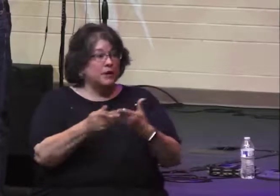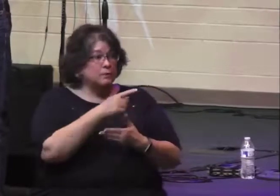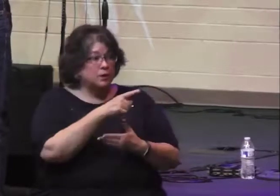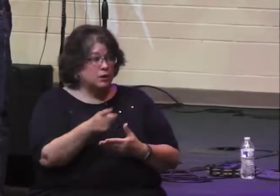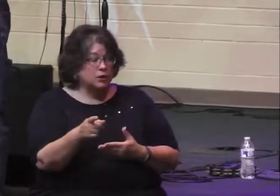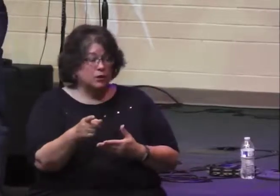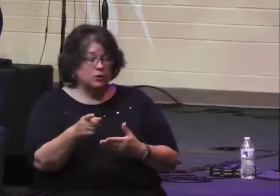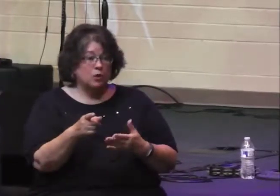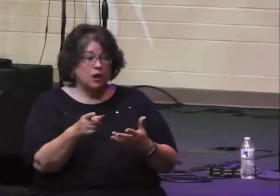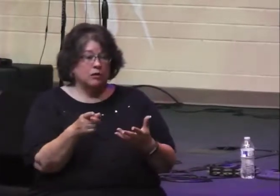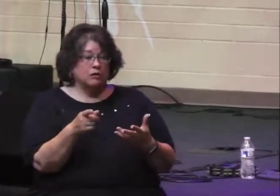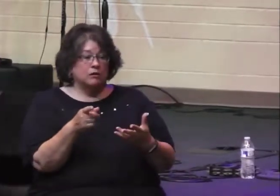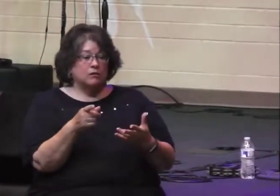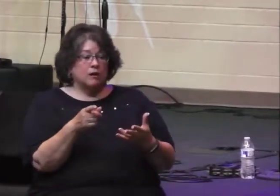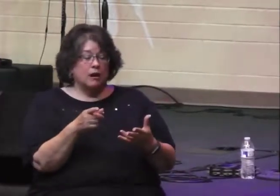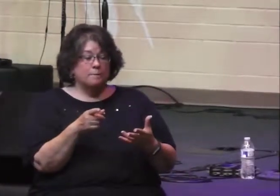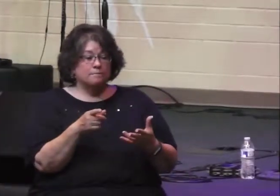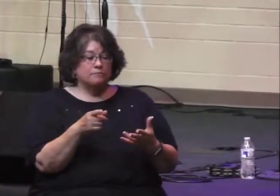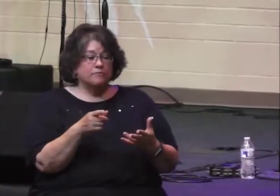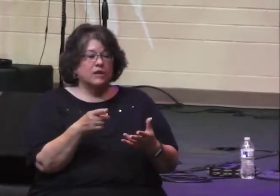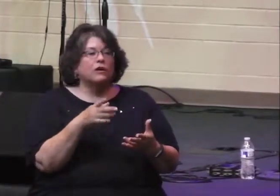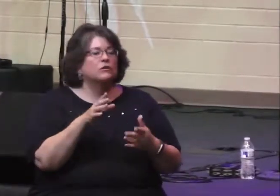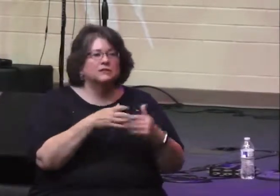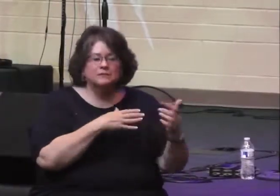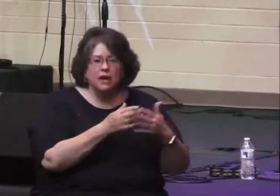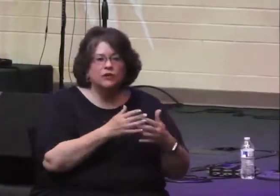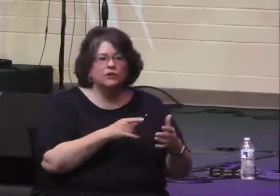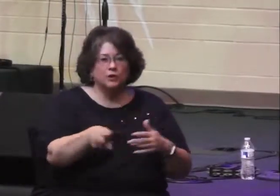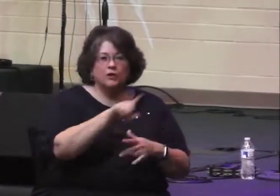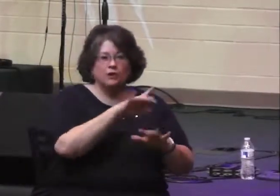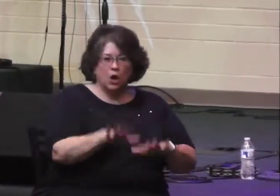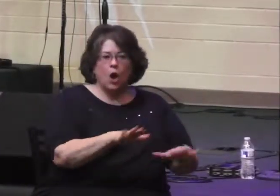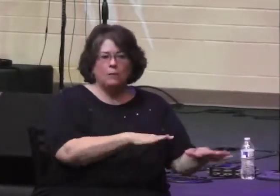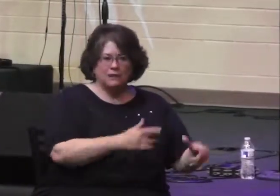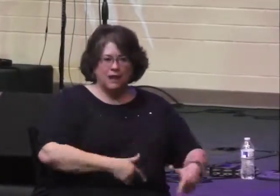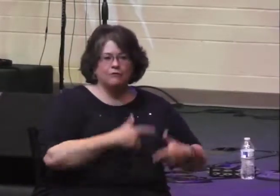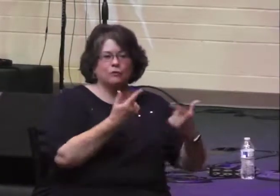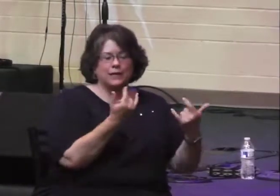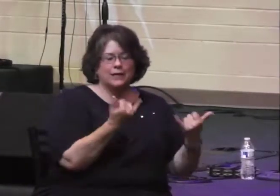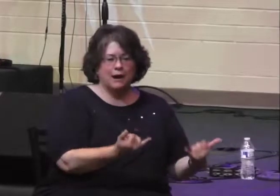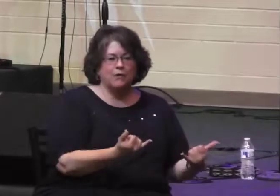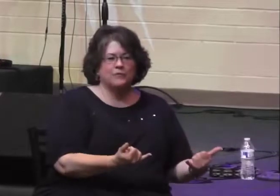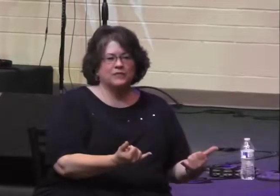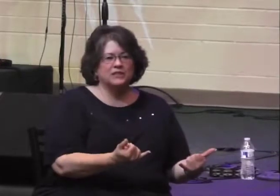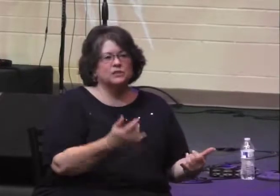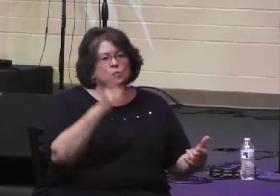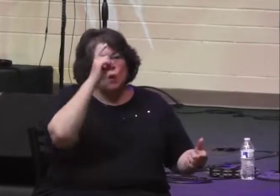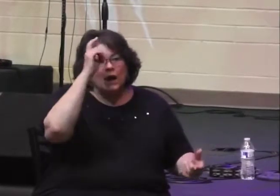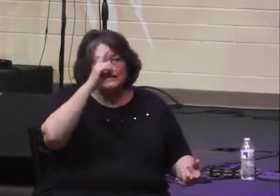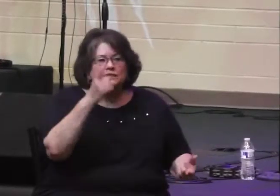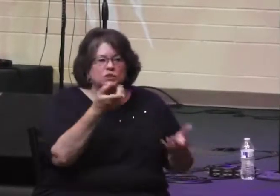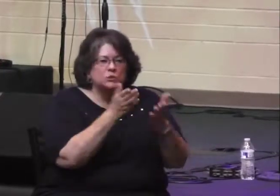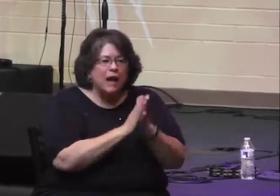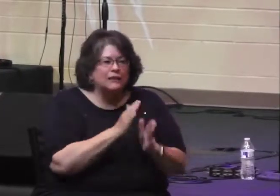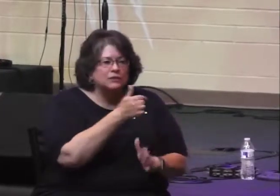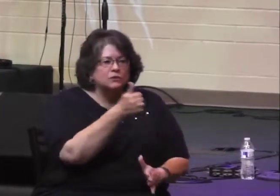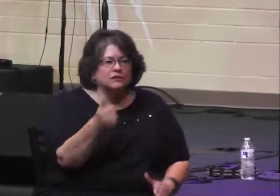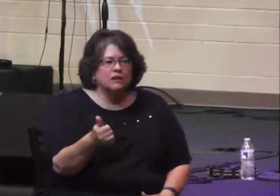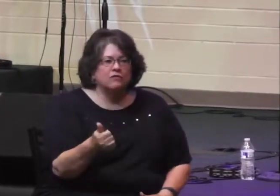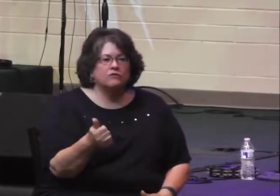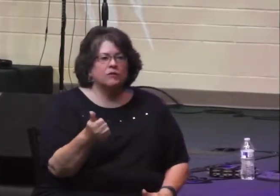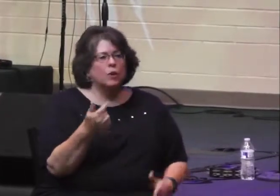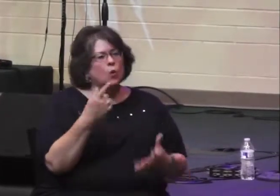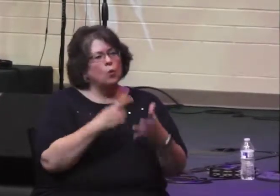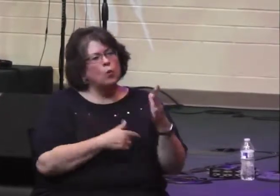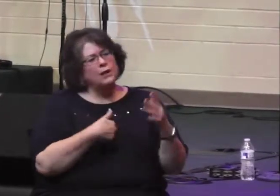But even if you're not, even if you're in a season of relative calm, I think you might be wise to ask yourself a question like